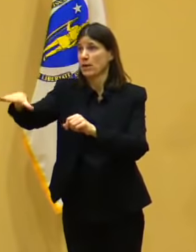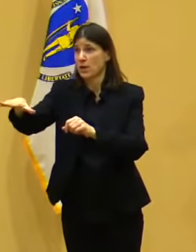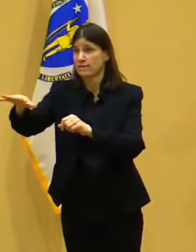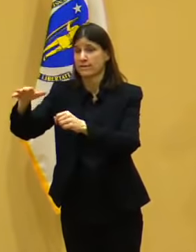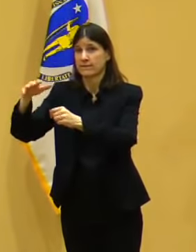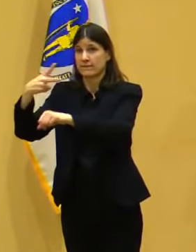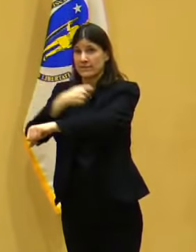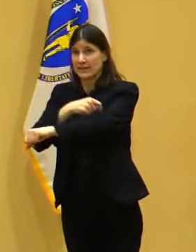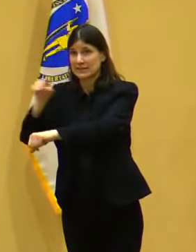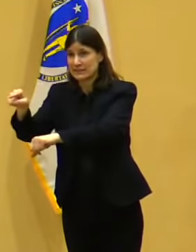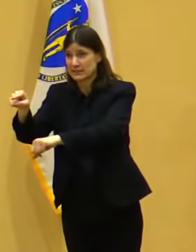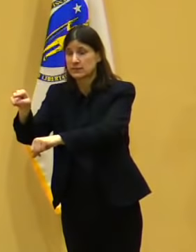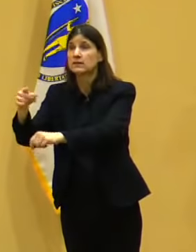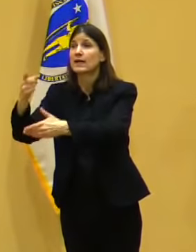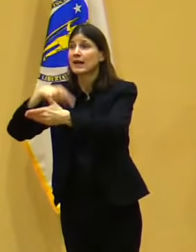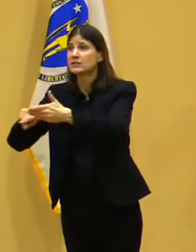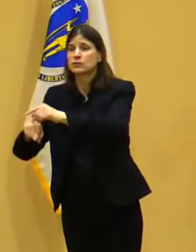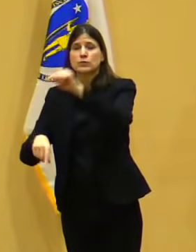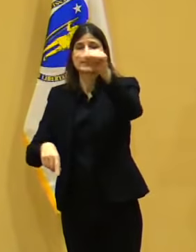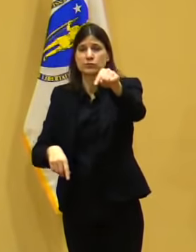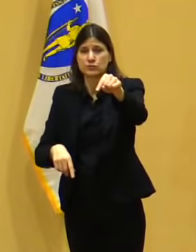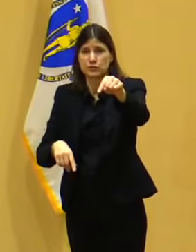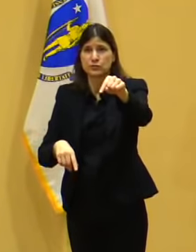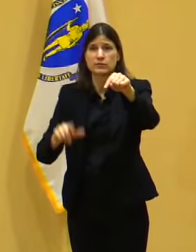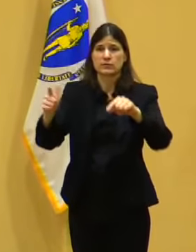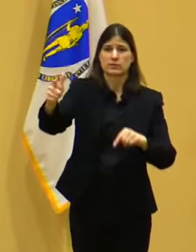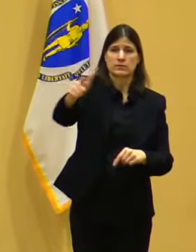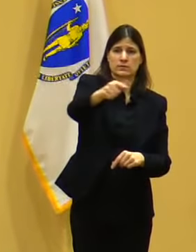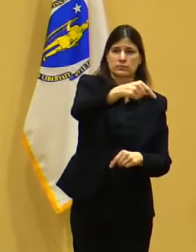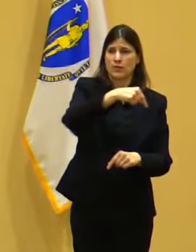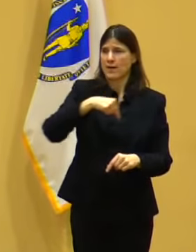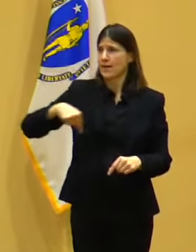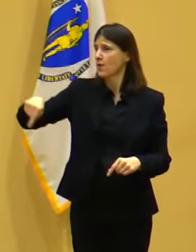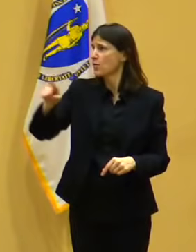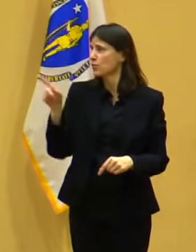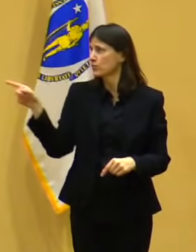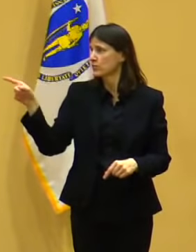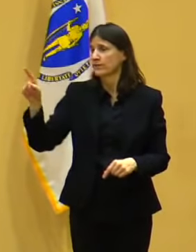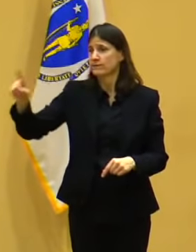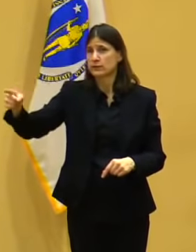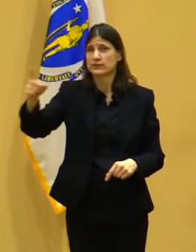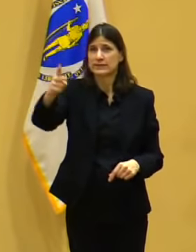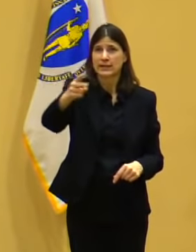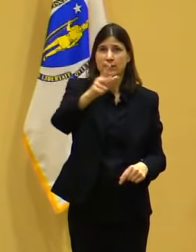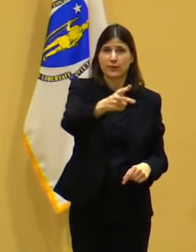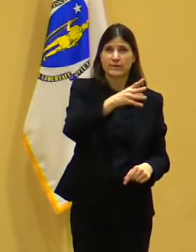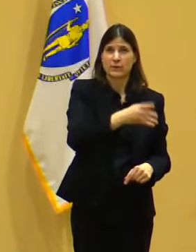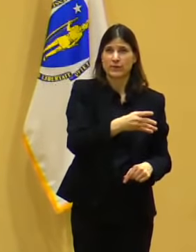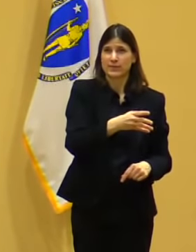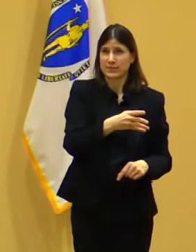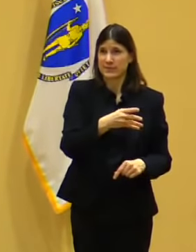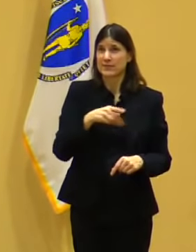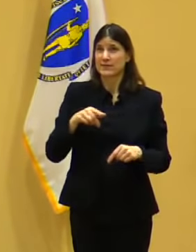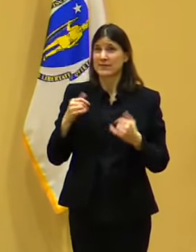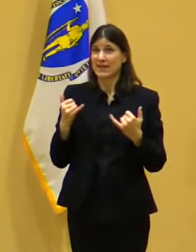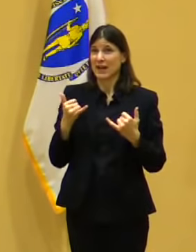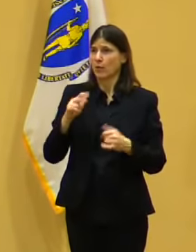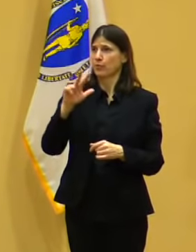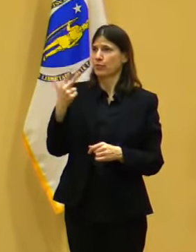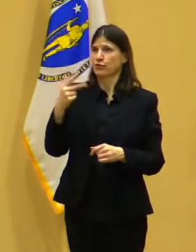Then you go back and you do the route again, and then you go back and do the route again. This will be – they're in the midst of the third trip. Now,